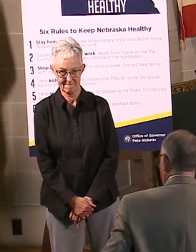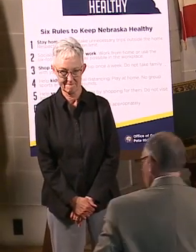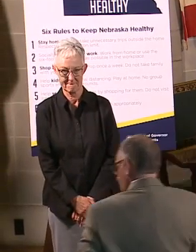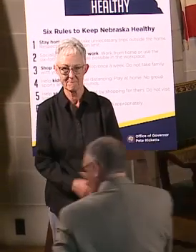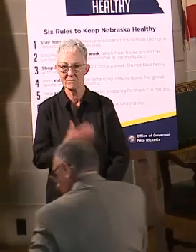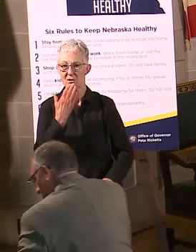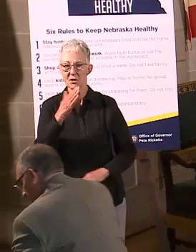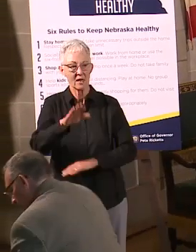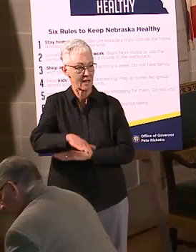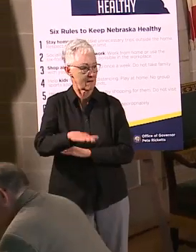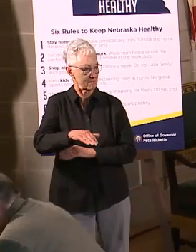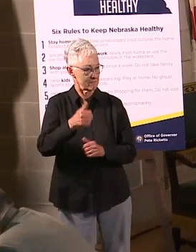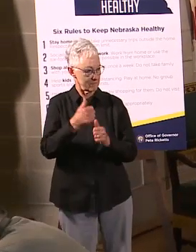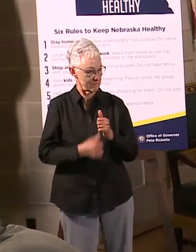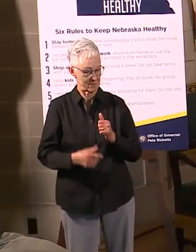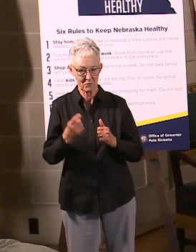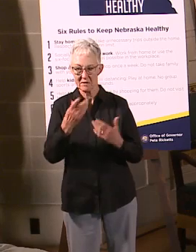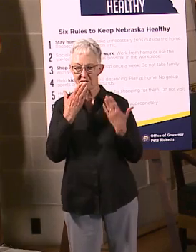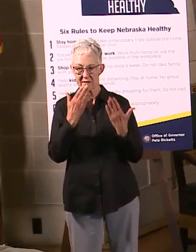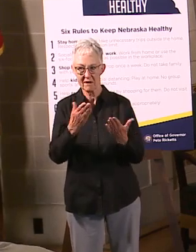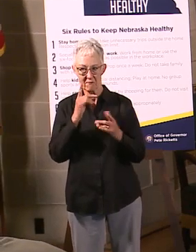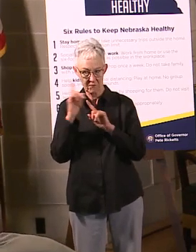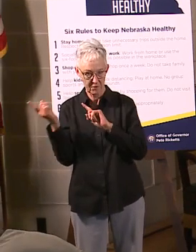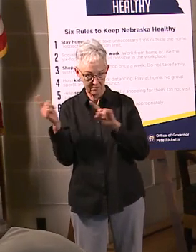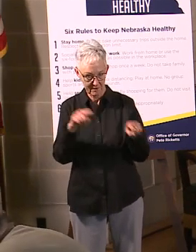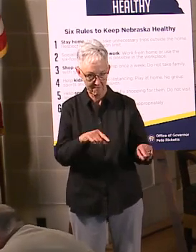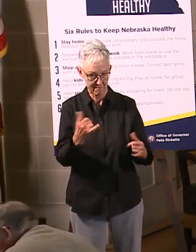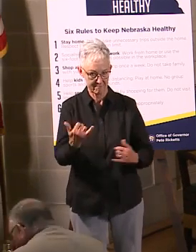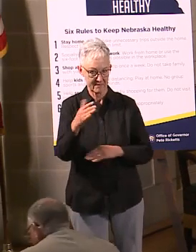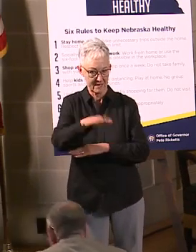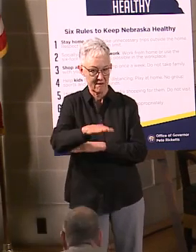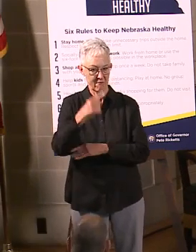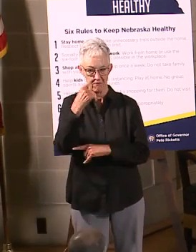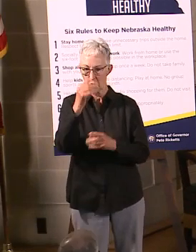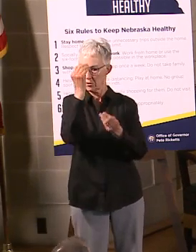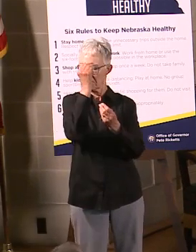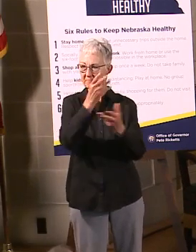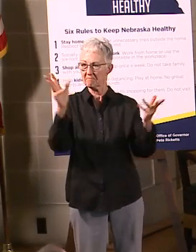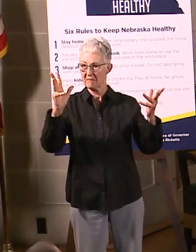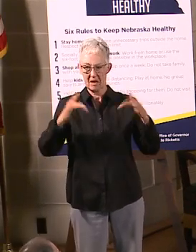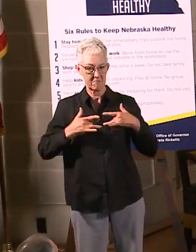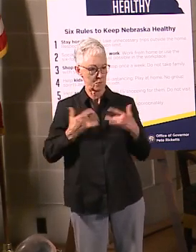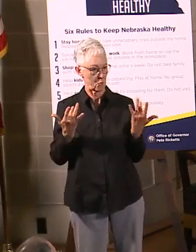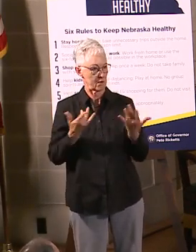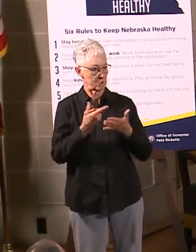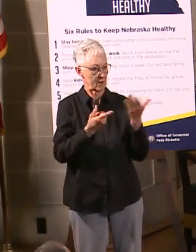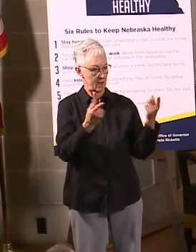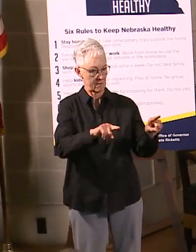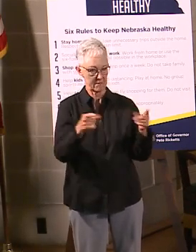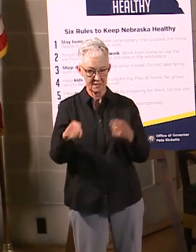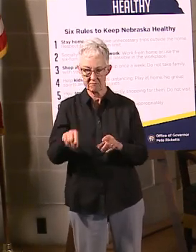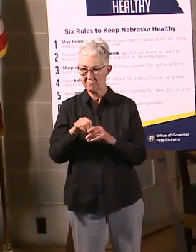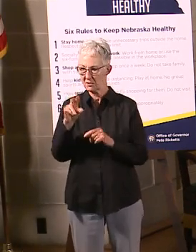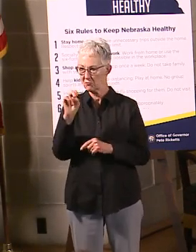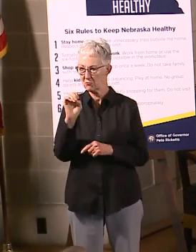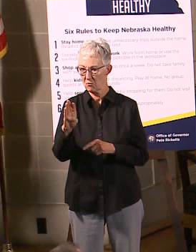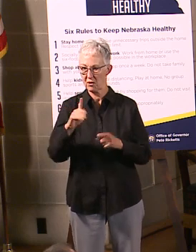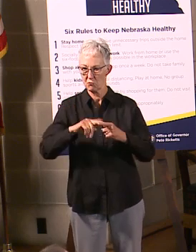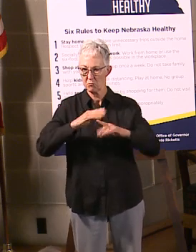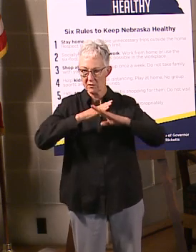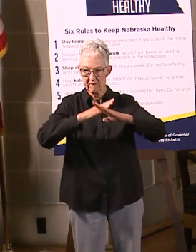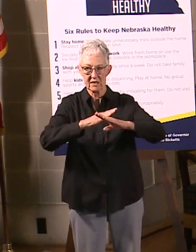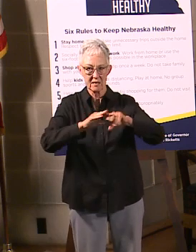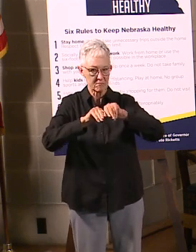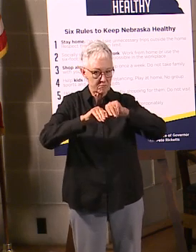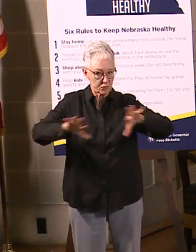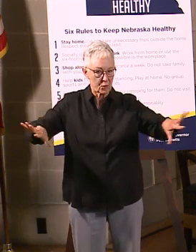Good afternoon everybody. Thank you for joining us to get a briefing with regard to how the state is responding to slow the spread of coronavirus here